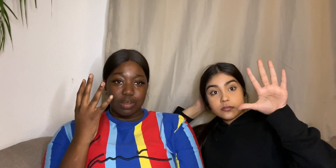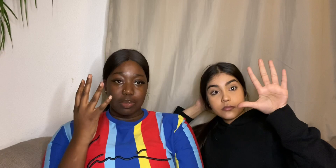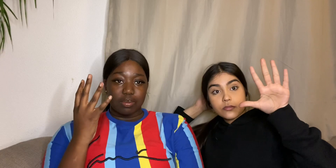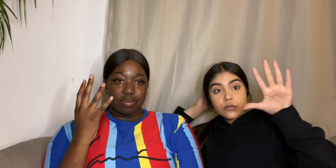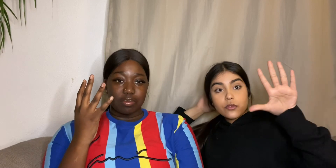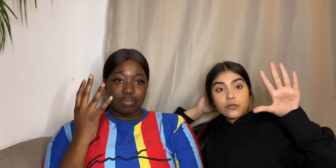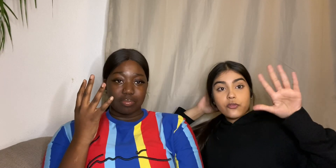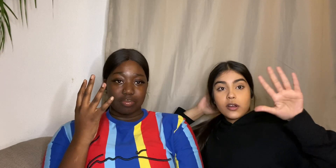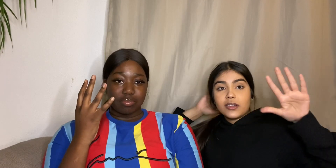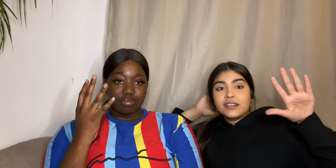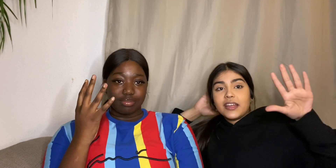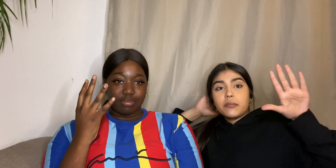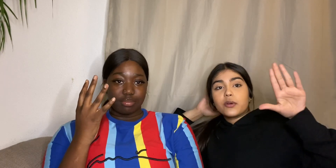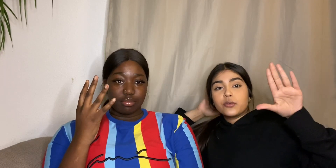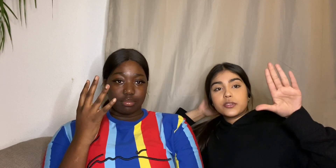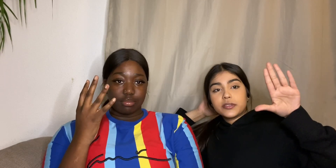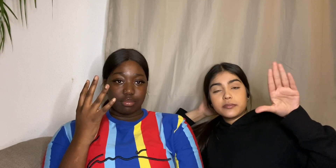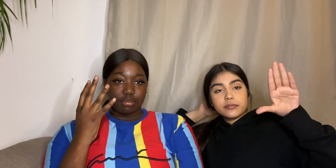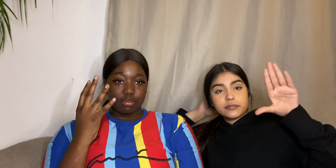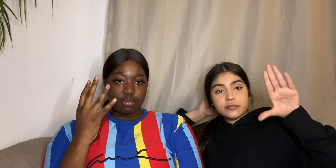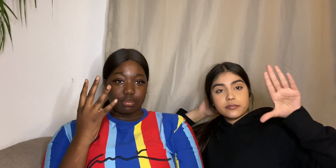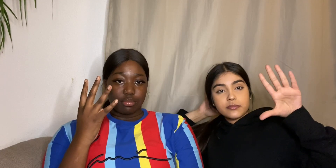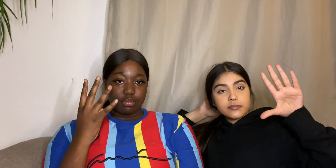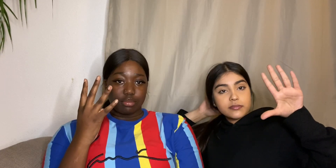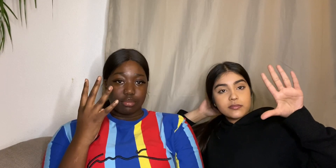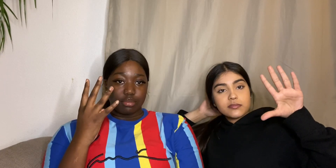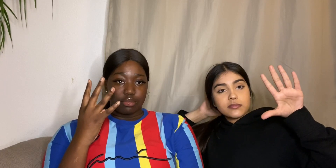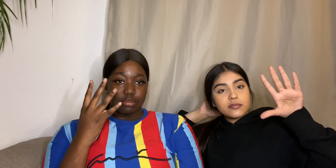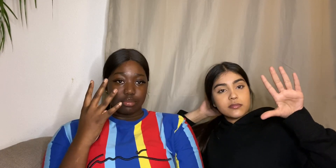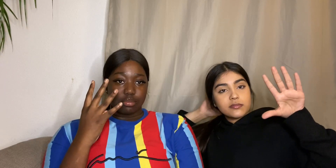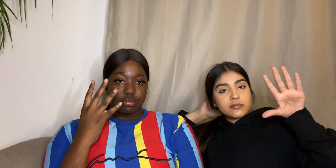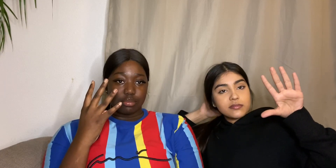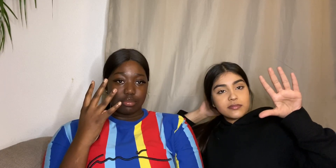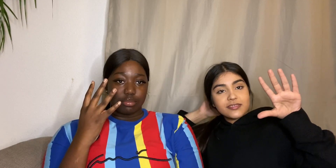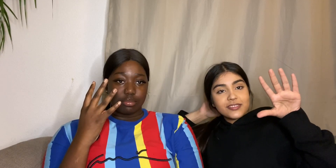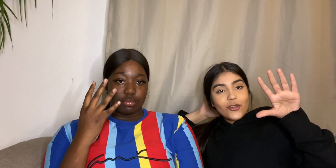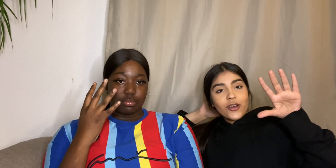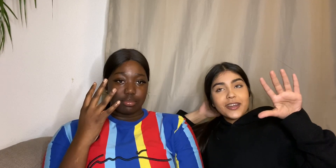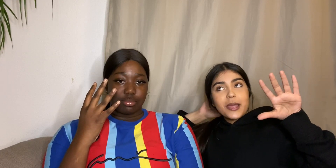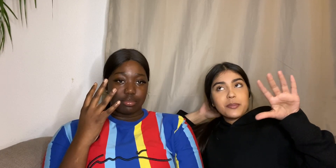Never Neighborhood Or neighbors